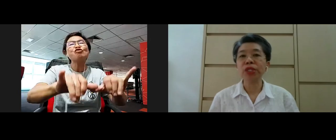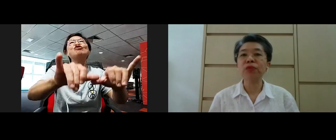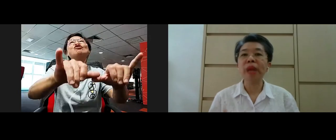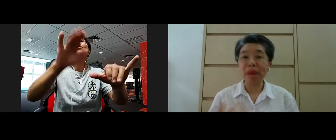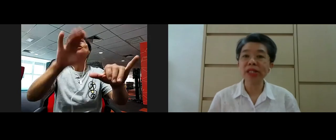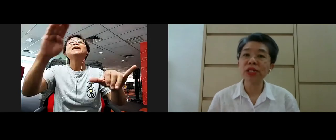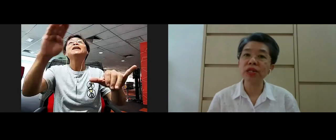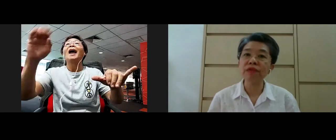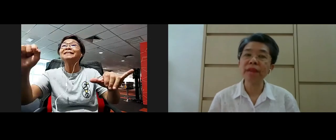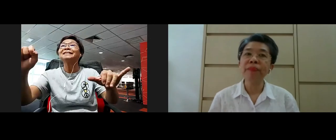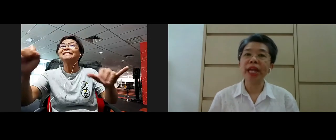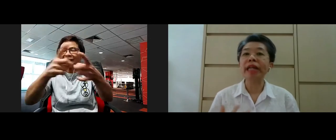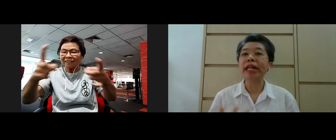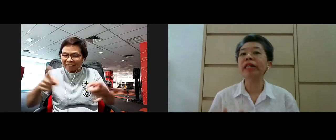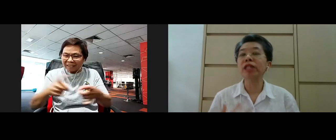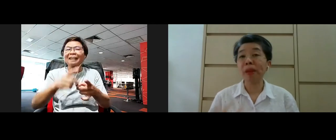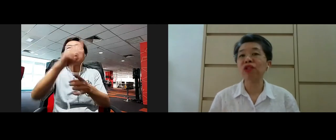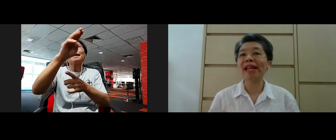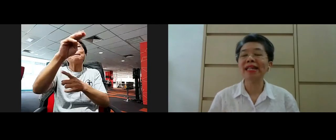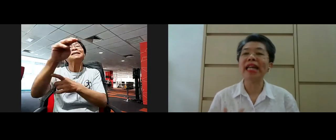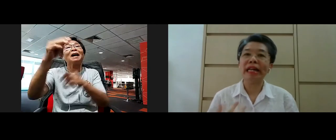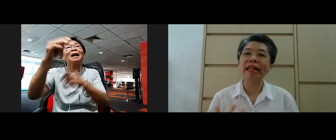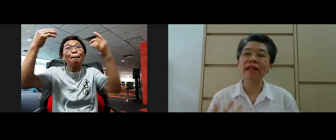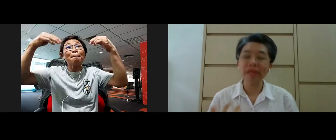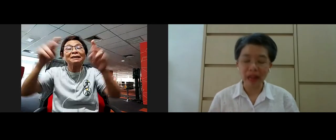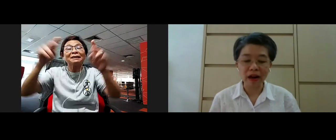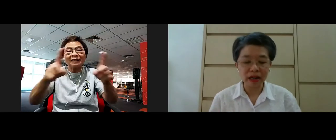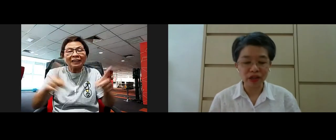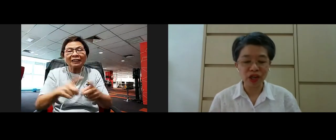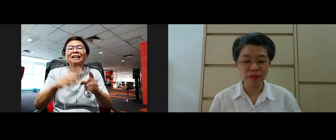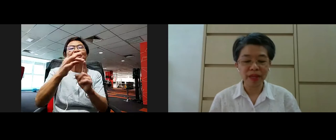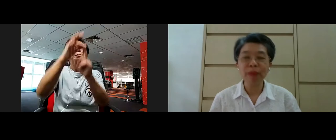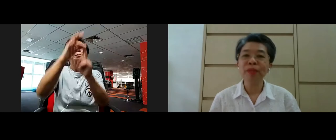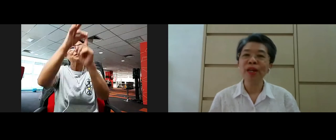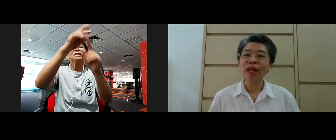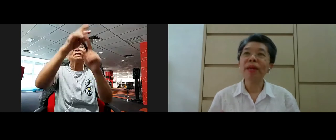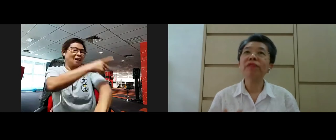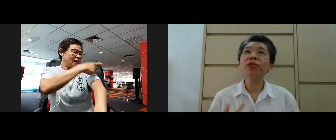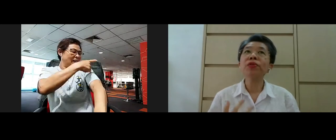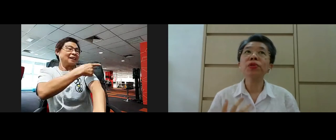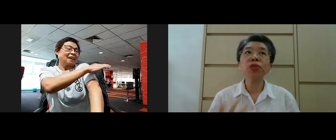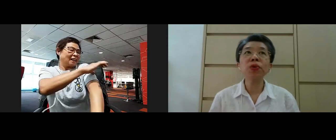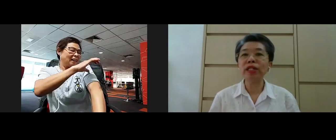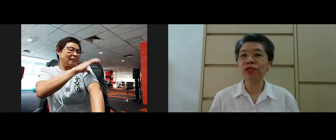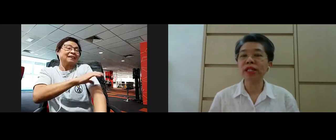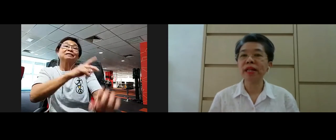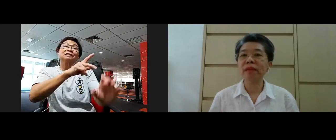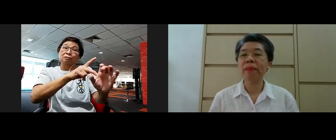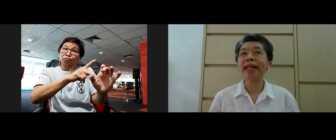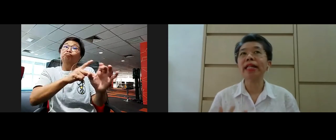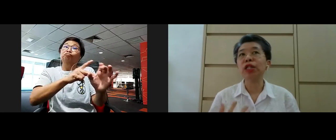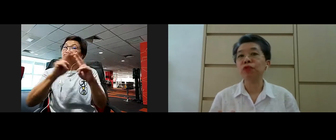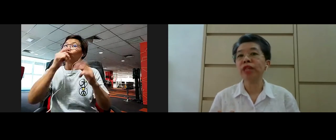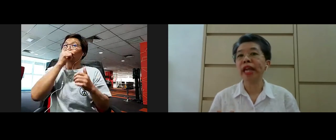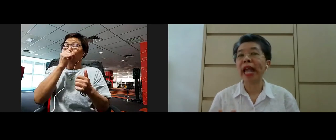on, I pursued my master's degree in clinical, specializing in clinical psychology, yeah? But it was also so interesting,